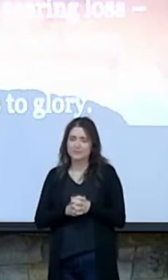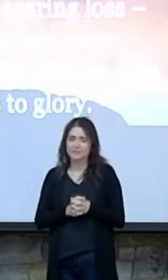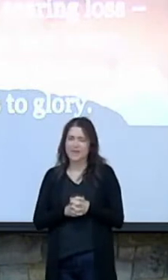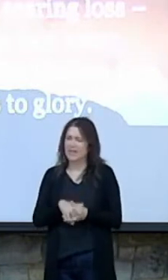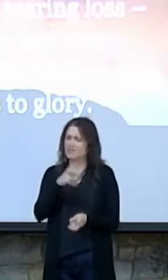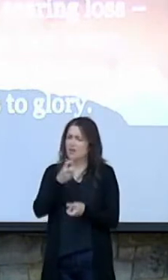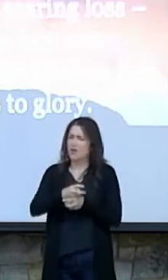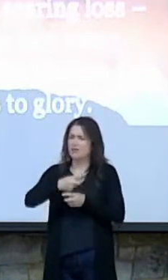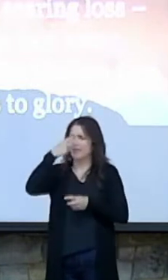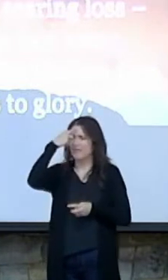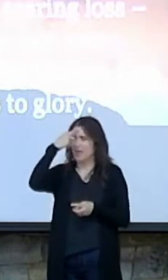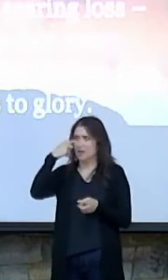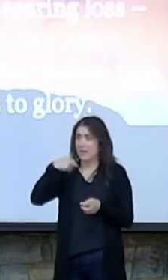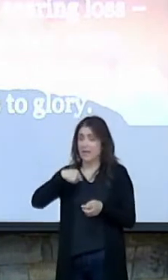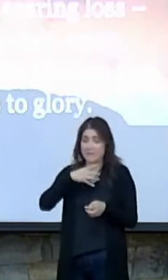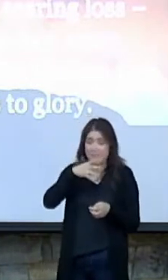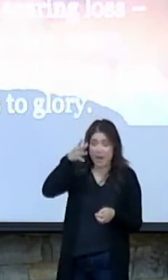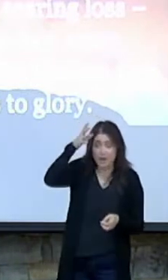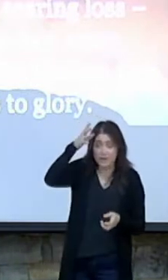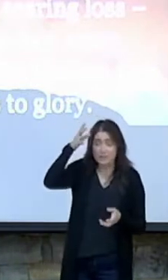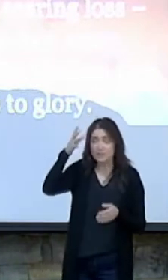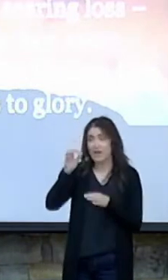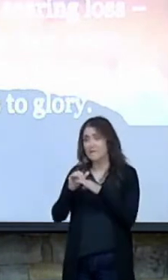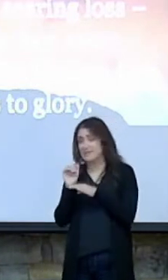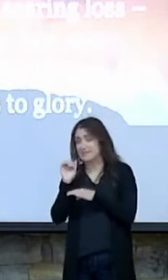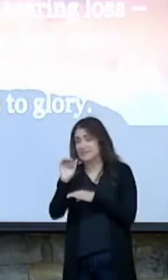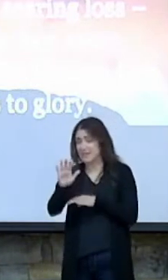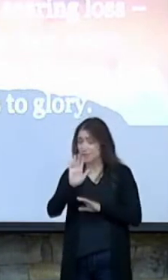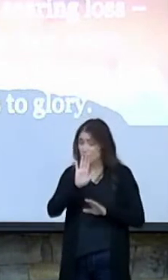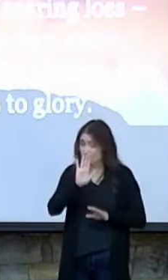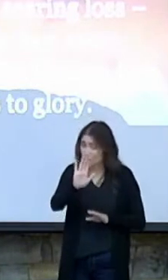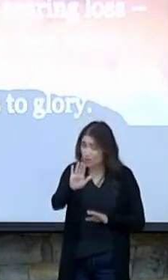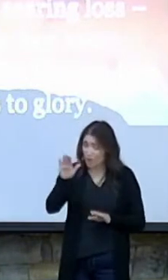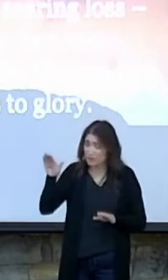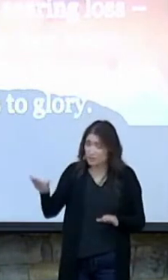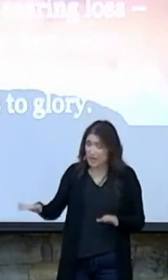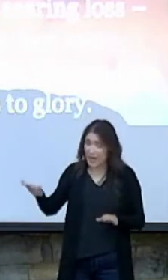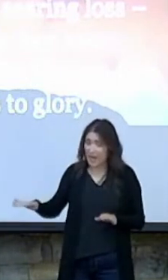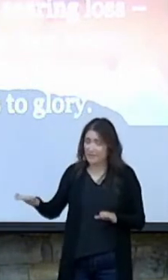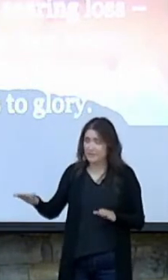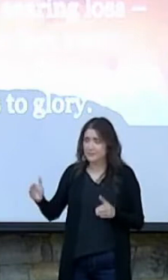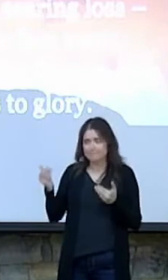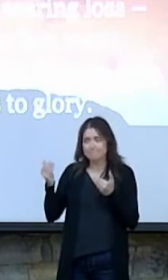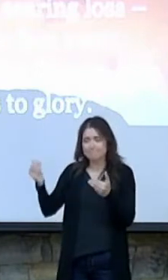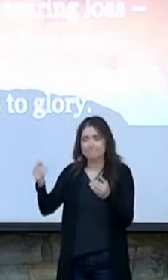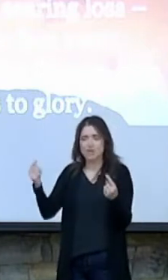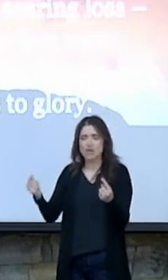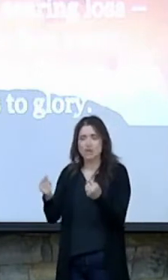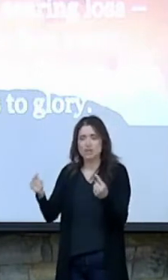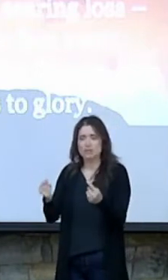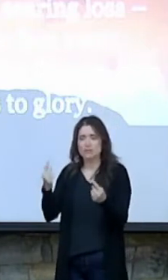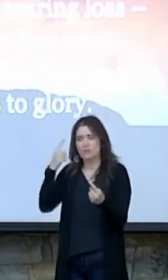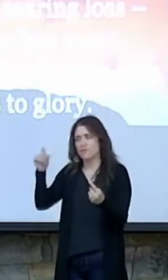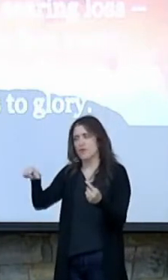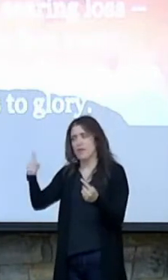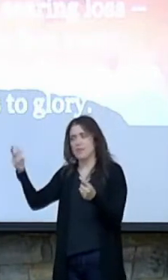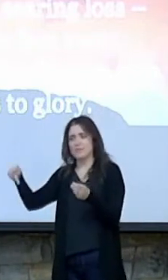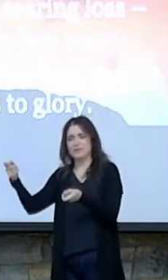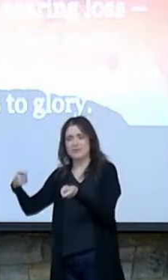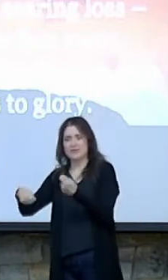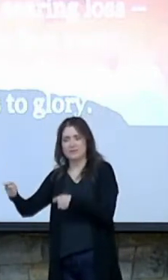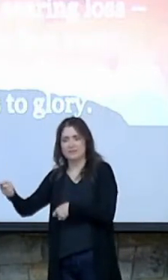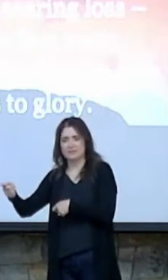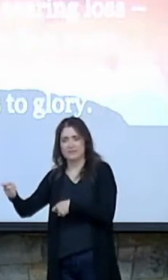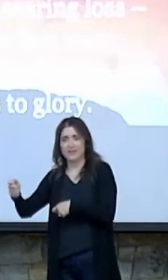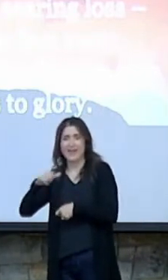it's hard to think, as a parent, of sending your child into harm's way for someone else. But not